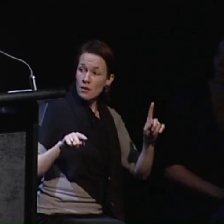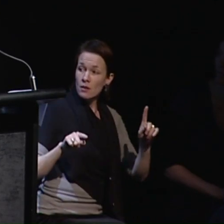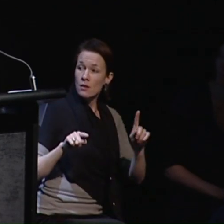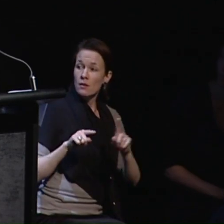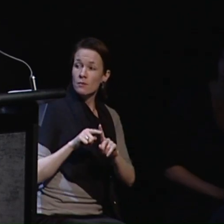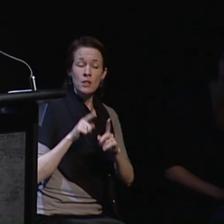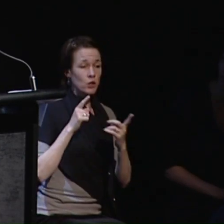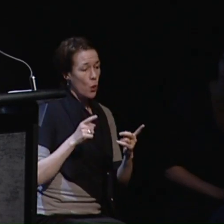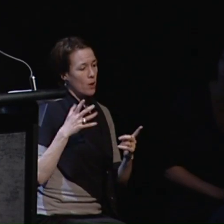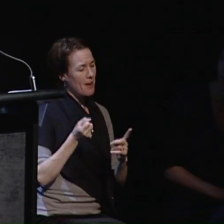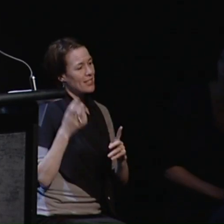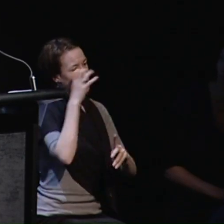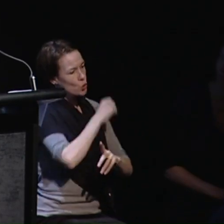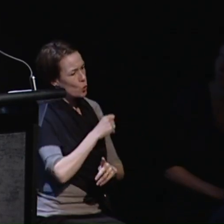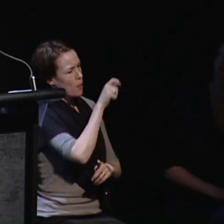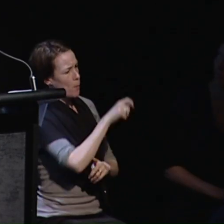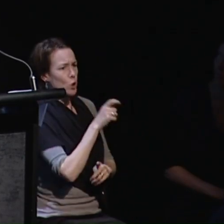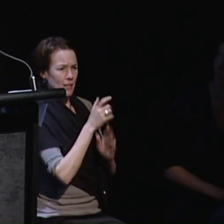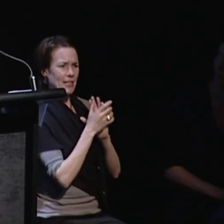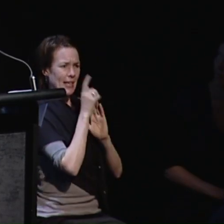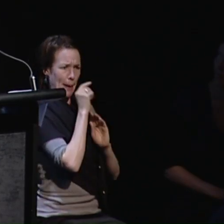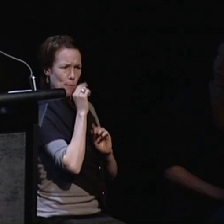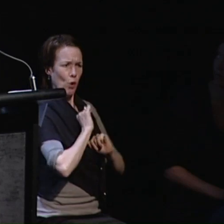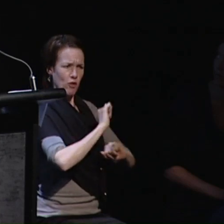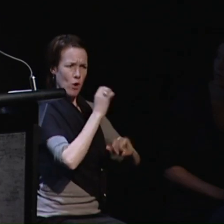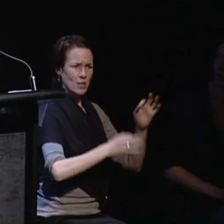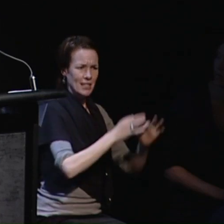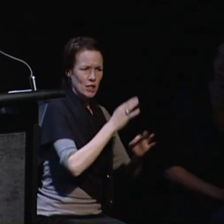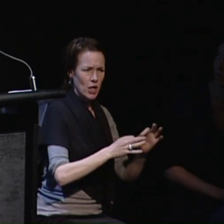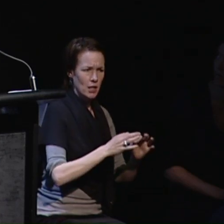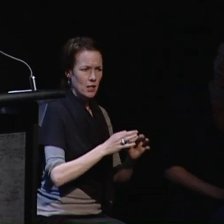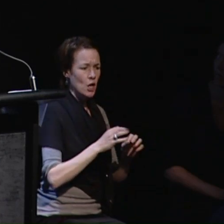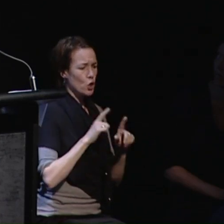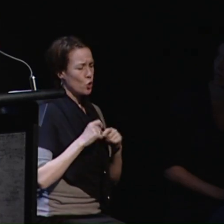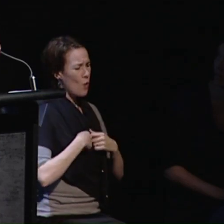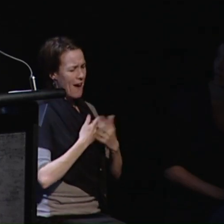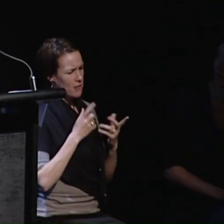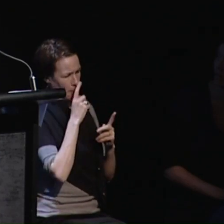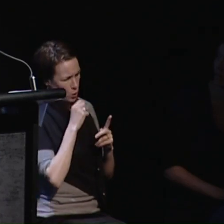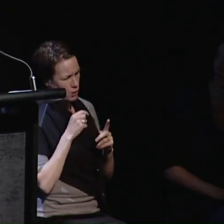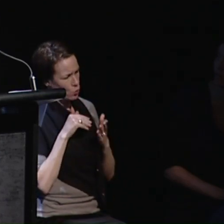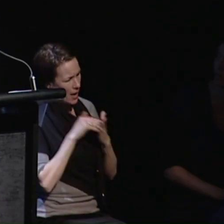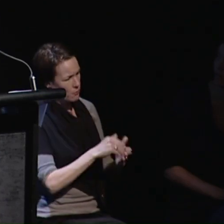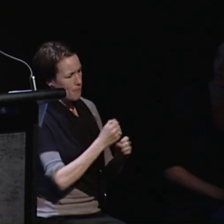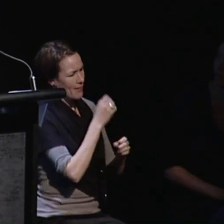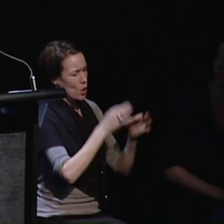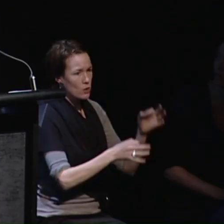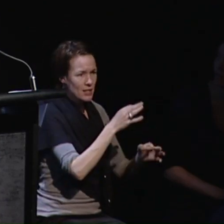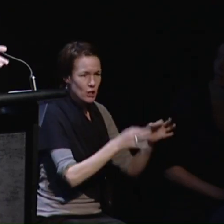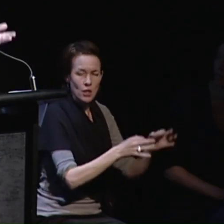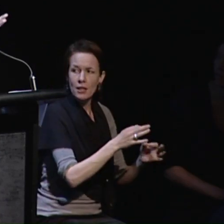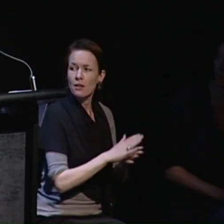must be assumed every effort must be made to support people to make their own decisions capacities decision specific